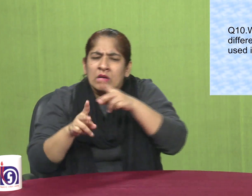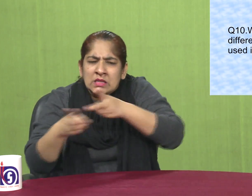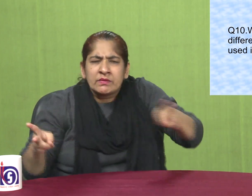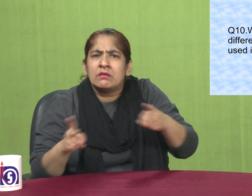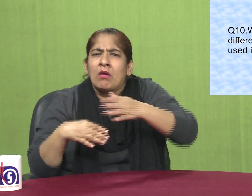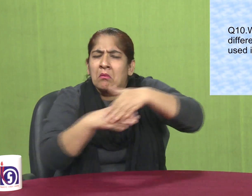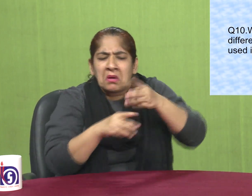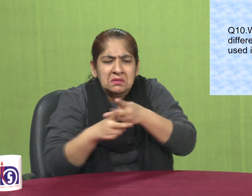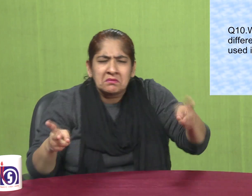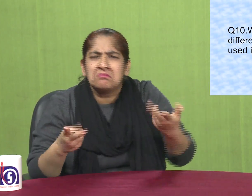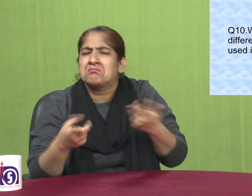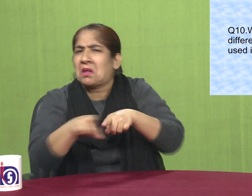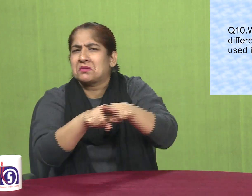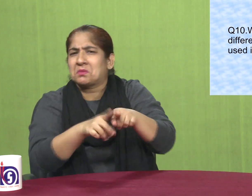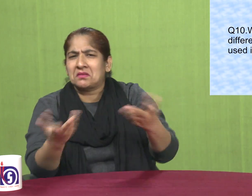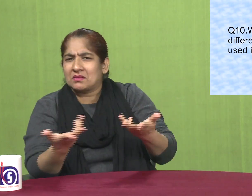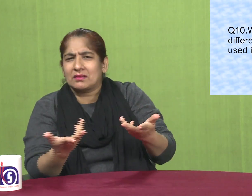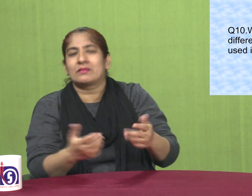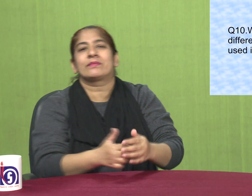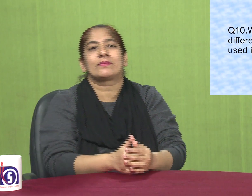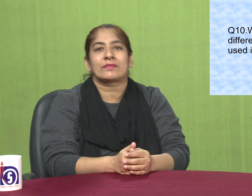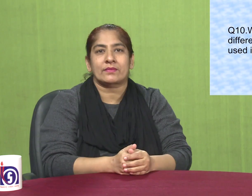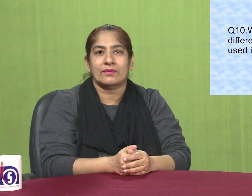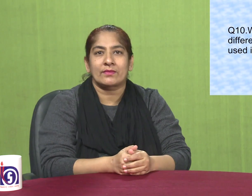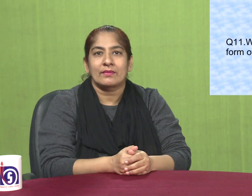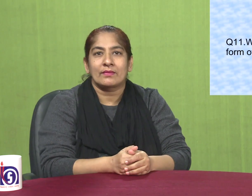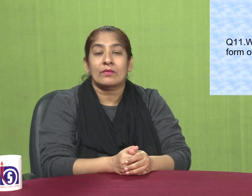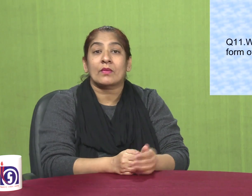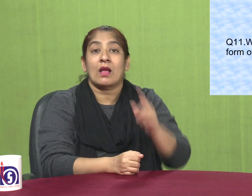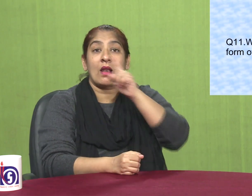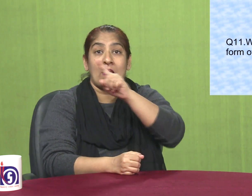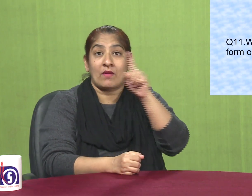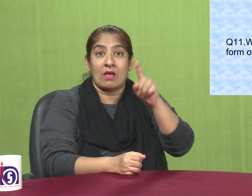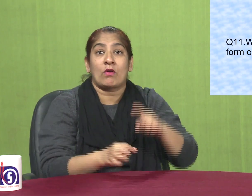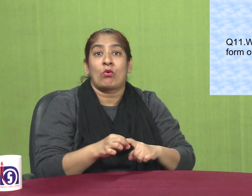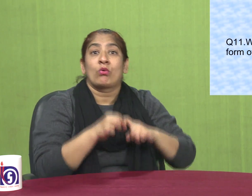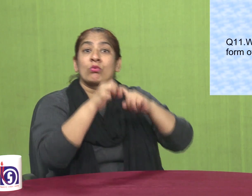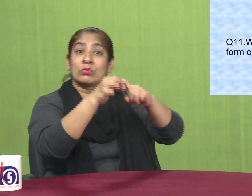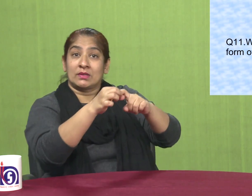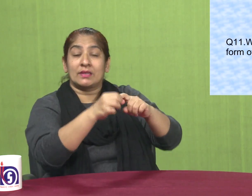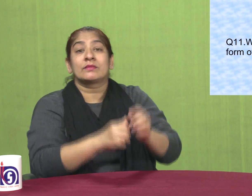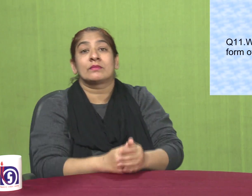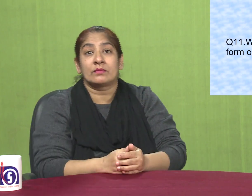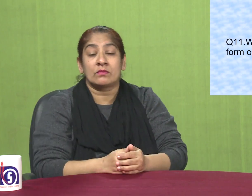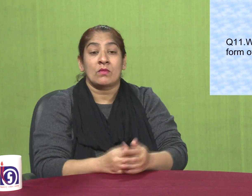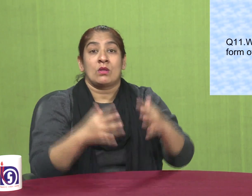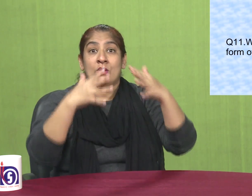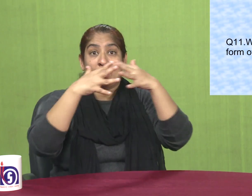trade question number 11 what